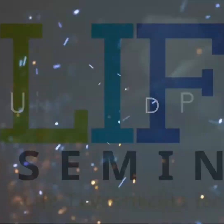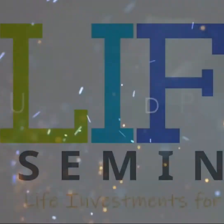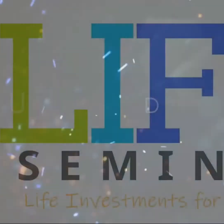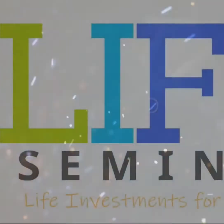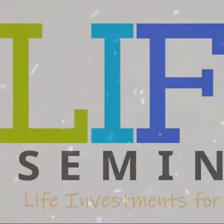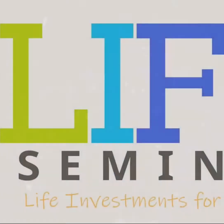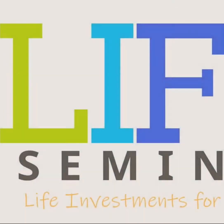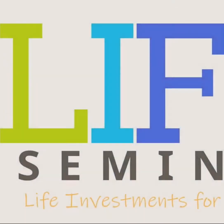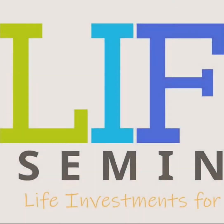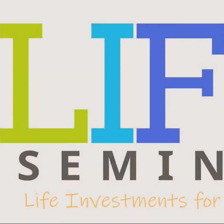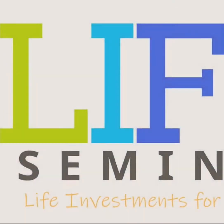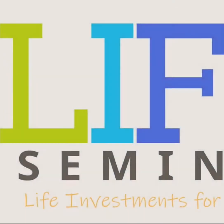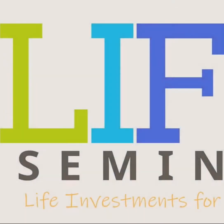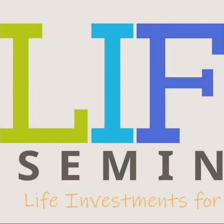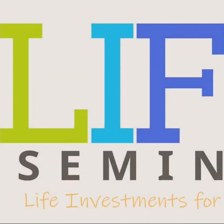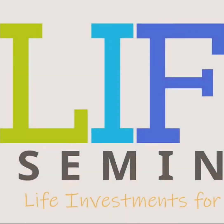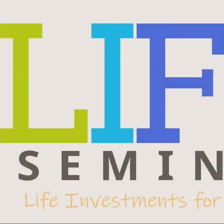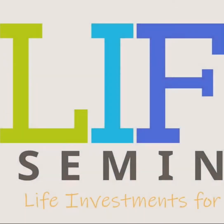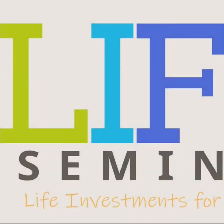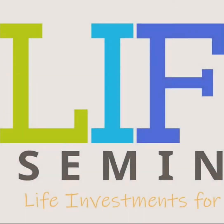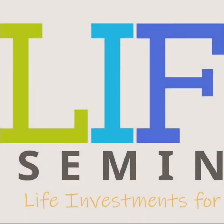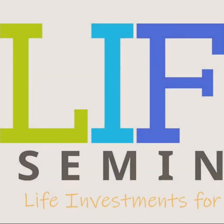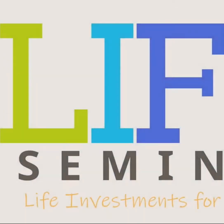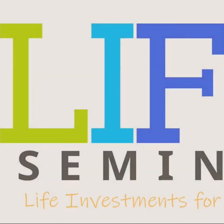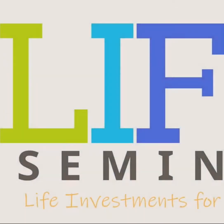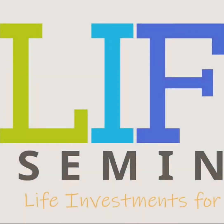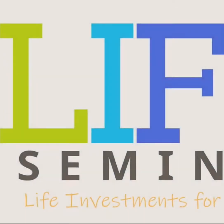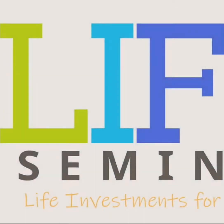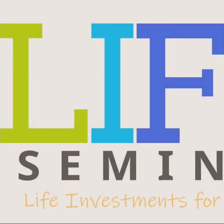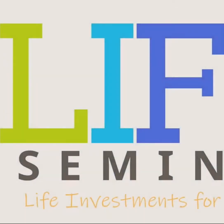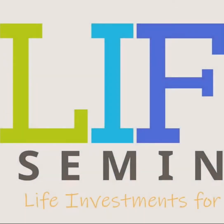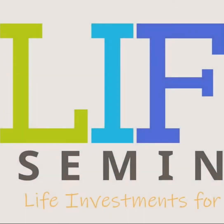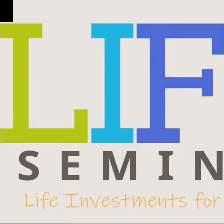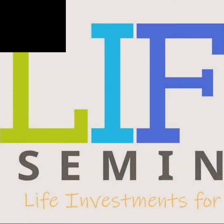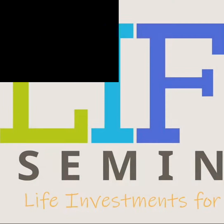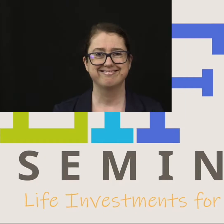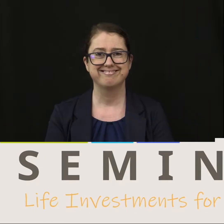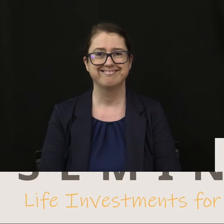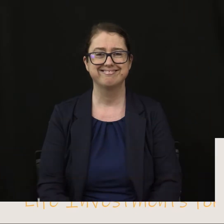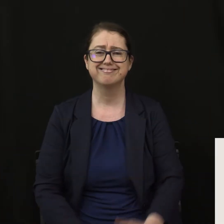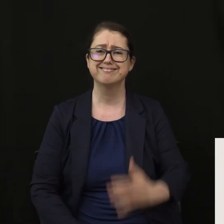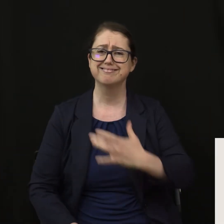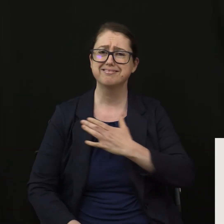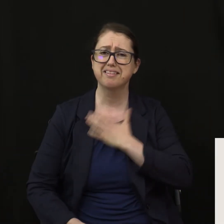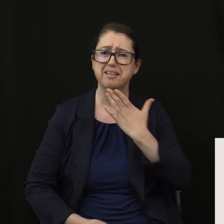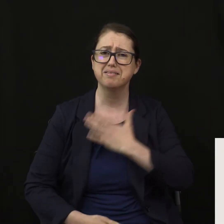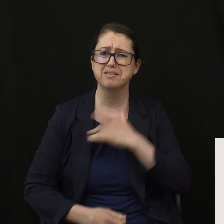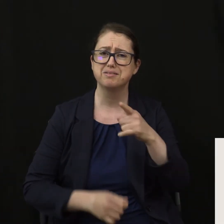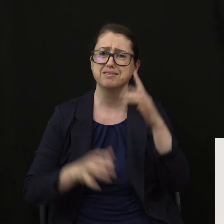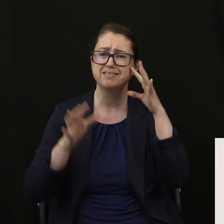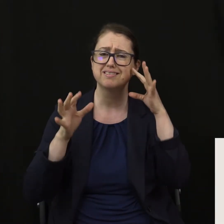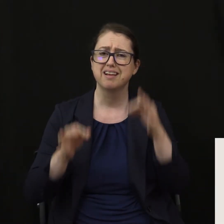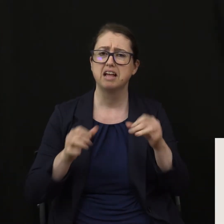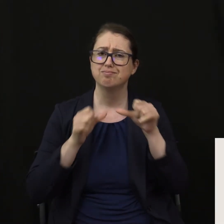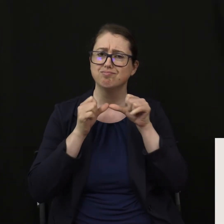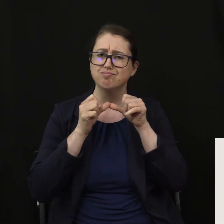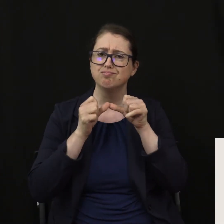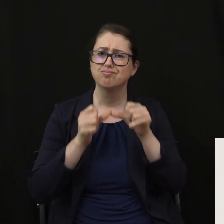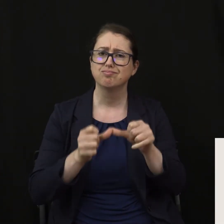I am so happy that you have chosen to stick with us in this life seminar. In this presentation, we're gonna talk about the reason